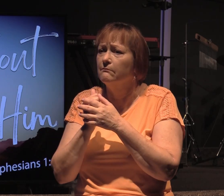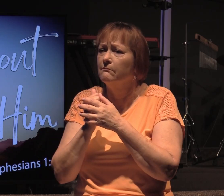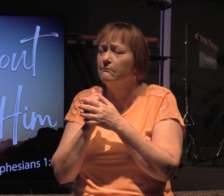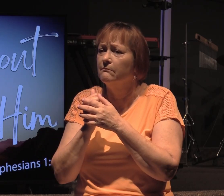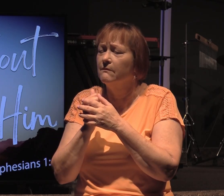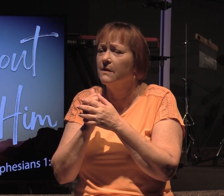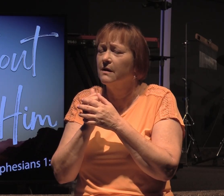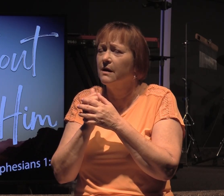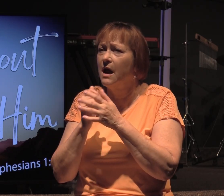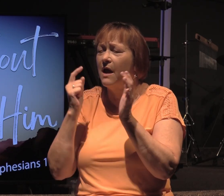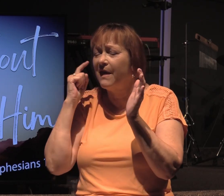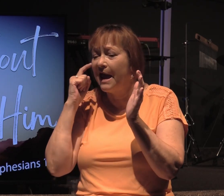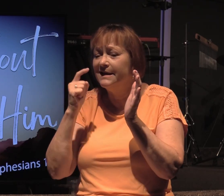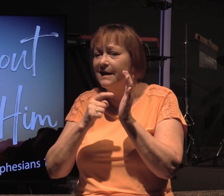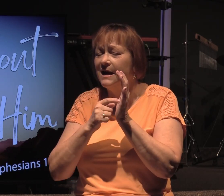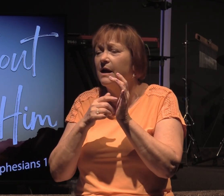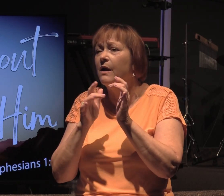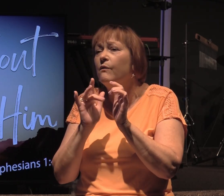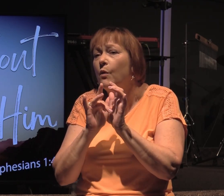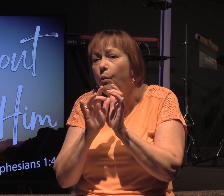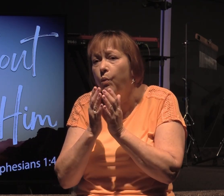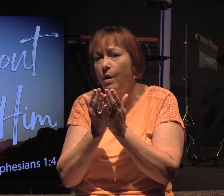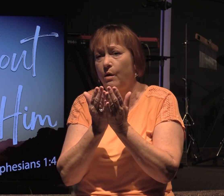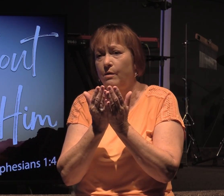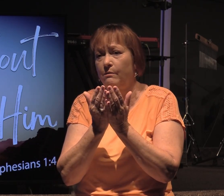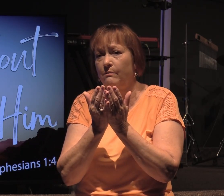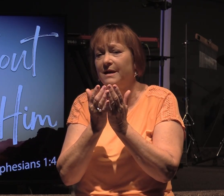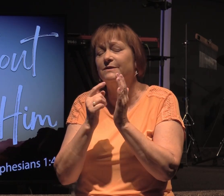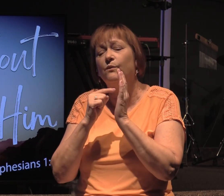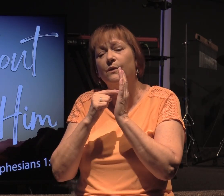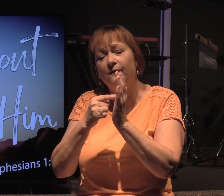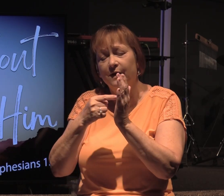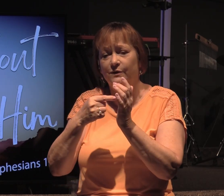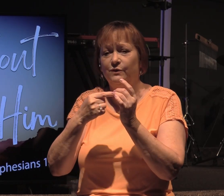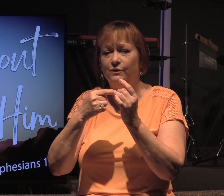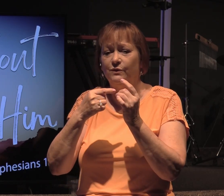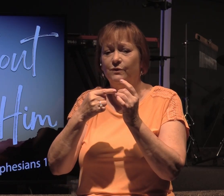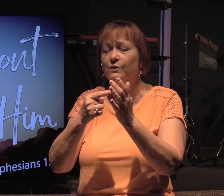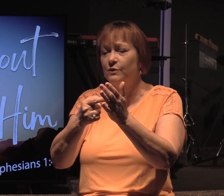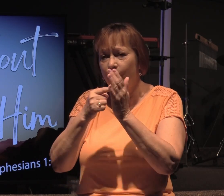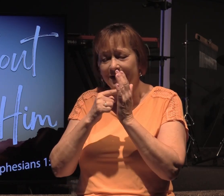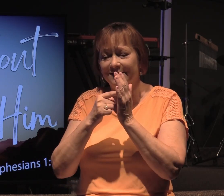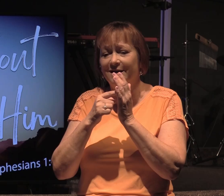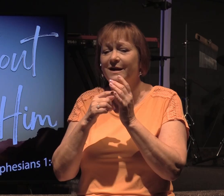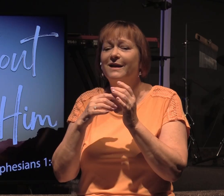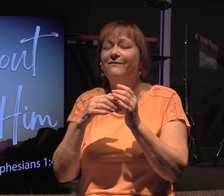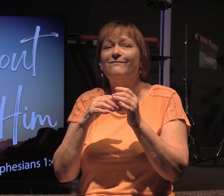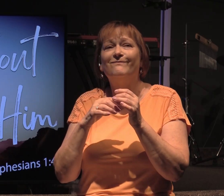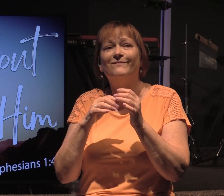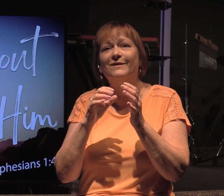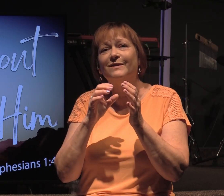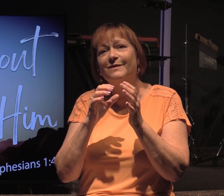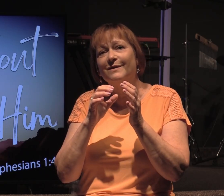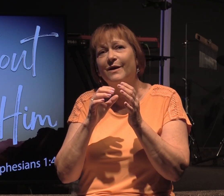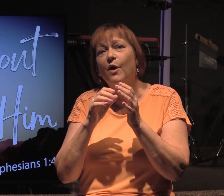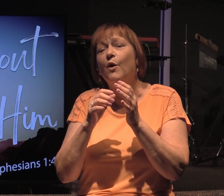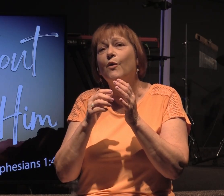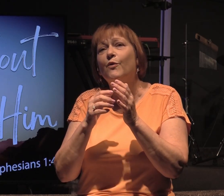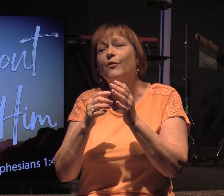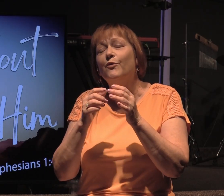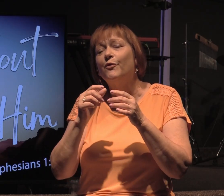and the identity of the word is revealed to us in verse 14 of that same chapter, the word became flesh